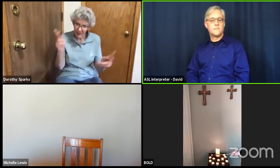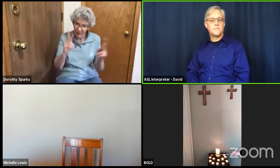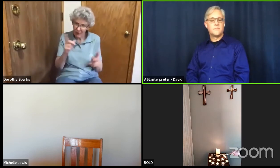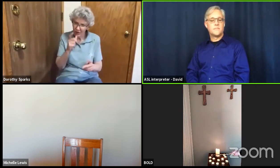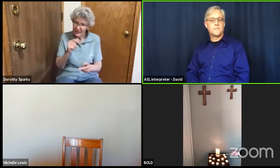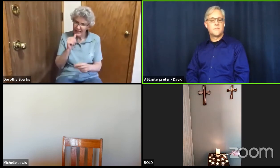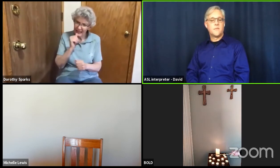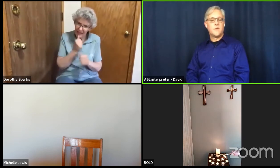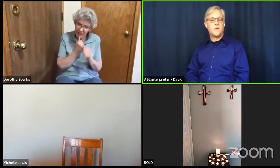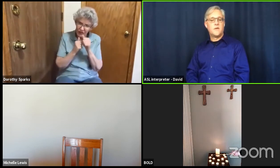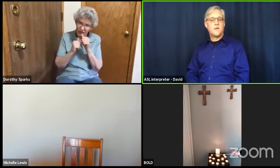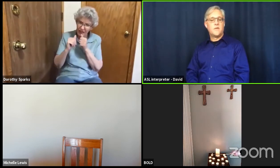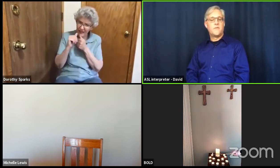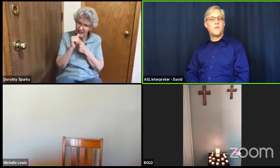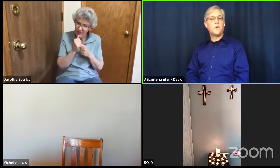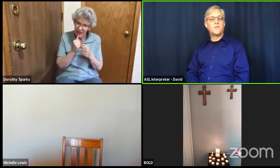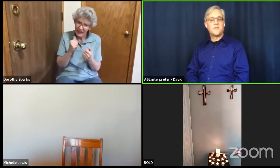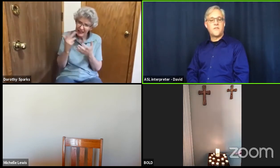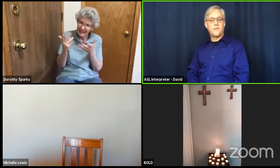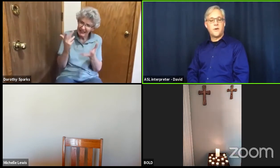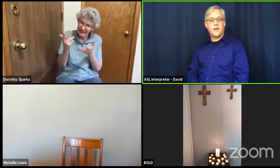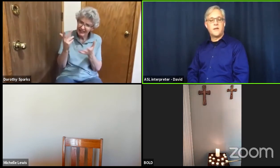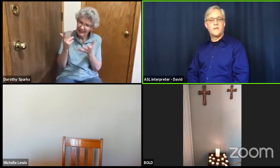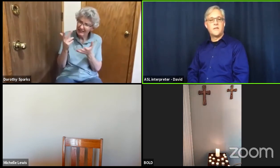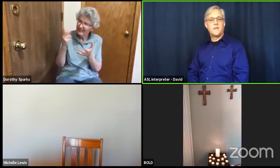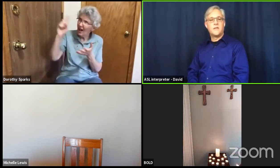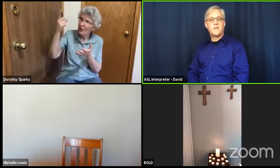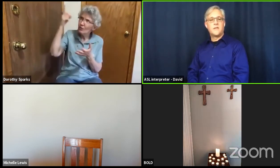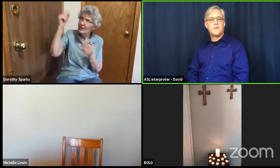for those who for